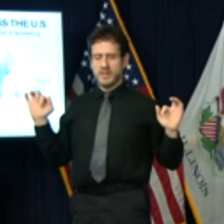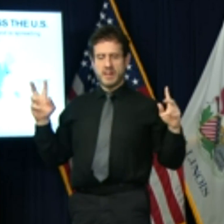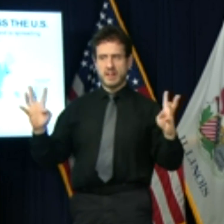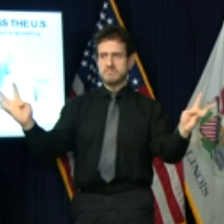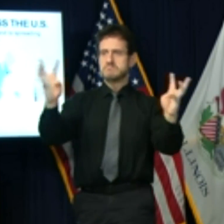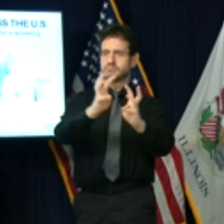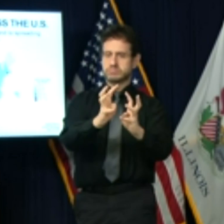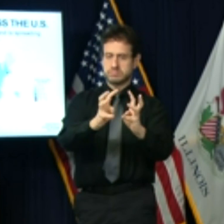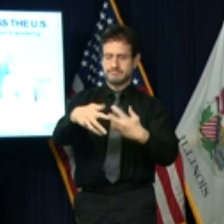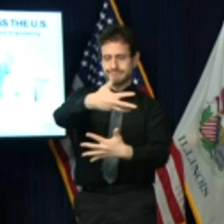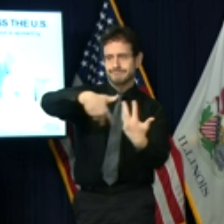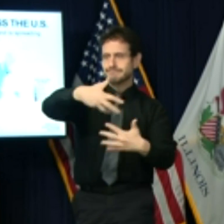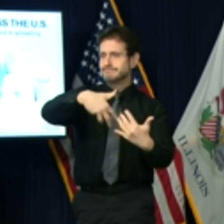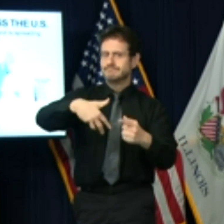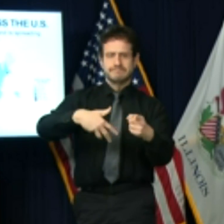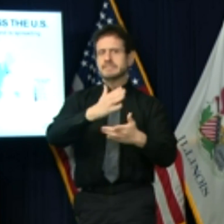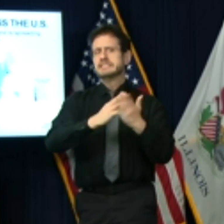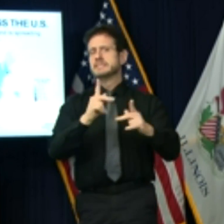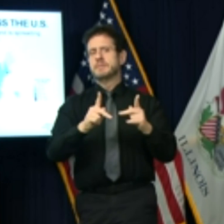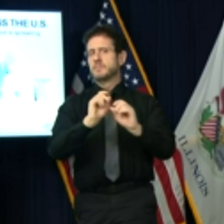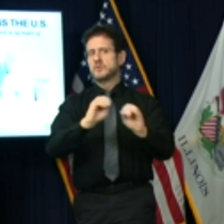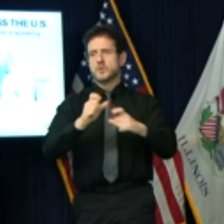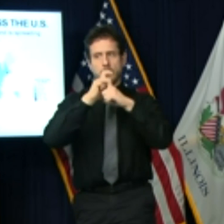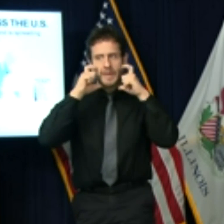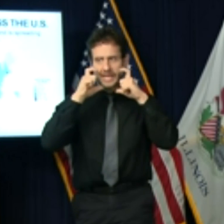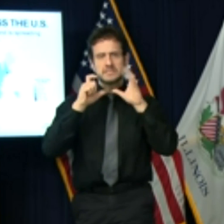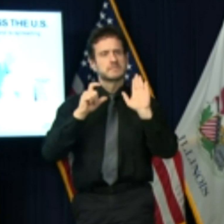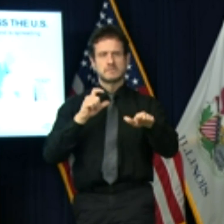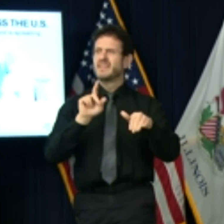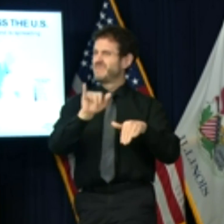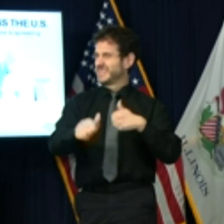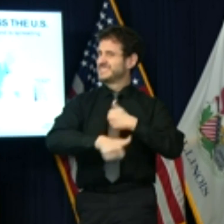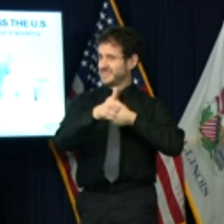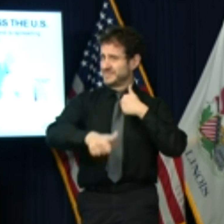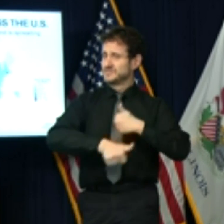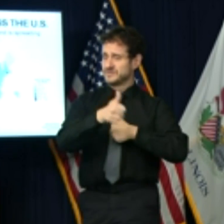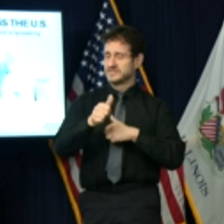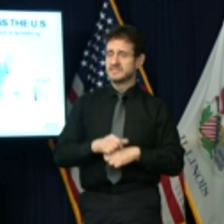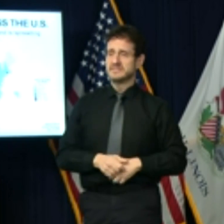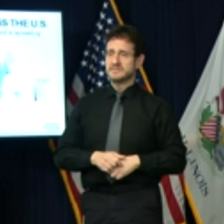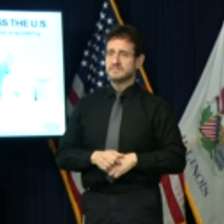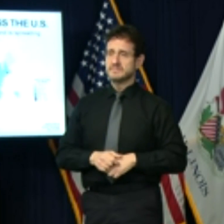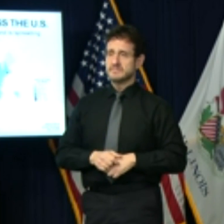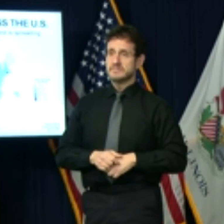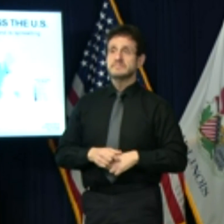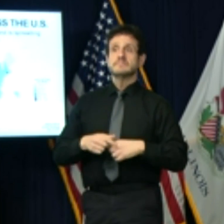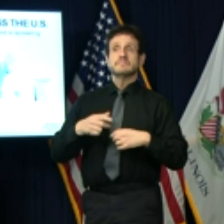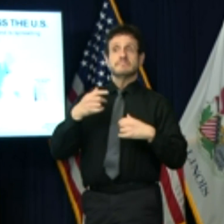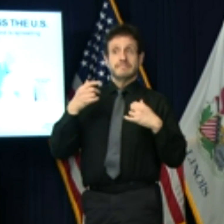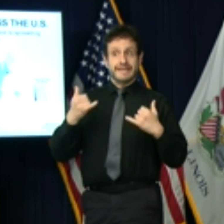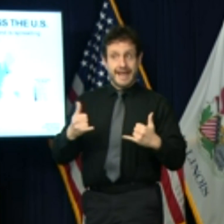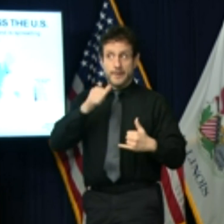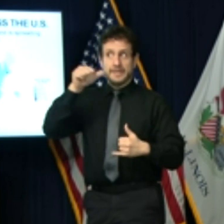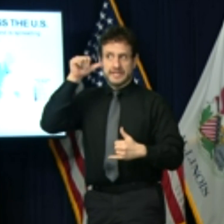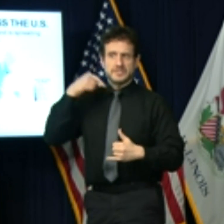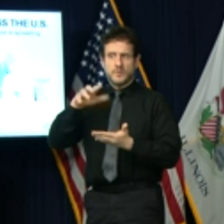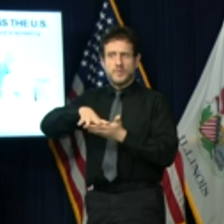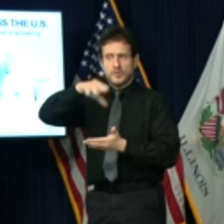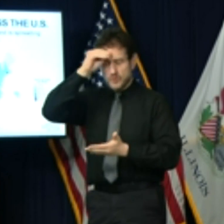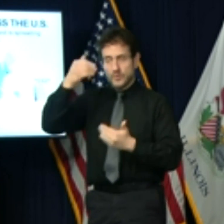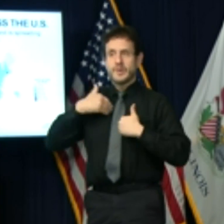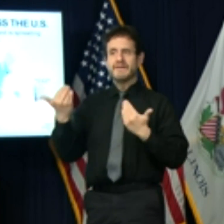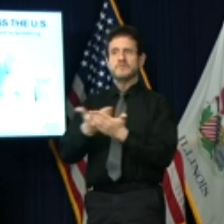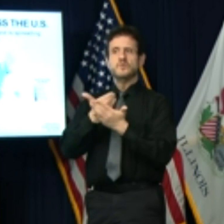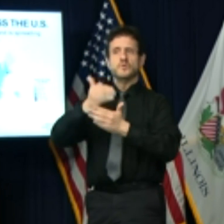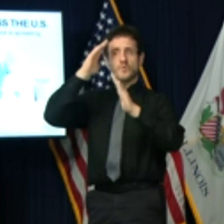can be very dangerous. And there's hope on the horizon, which became more real as of yesterday, with the